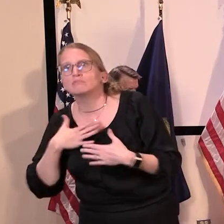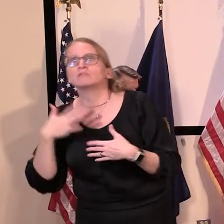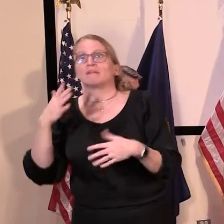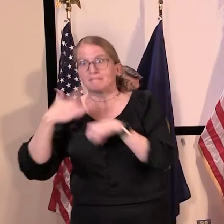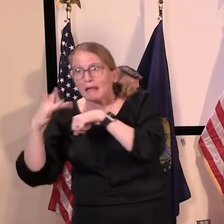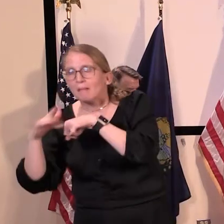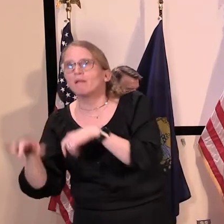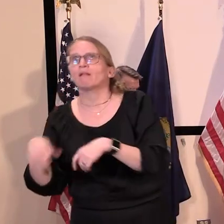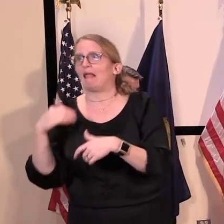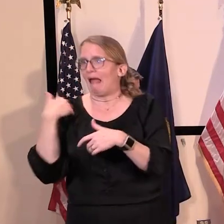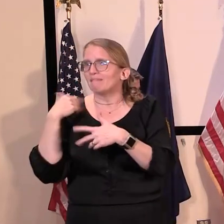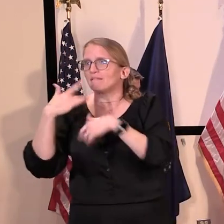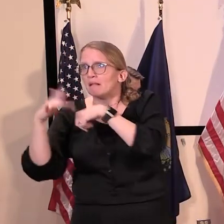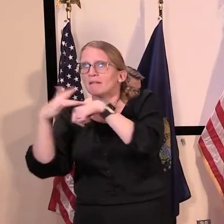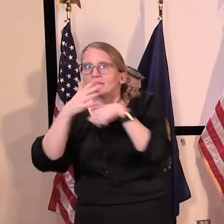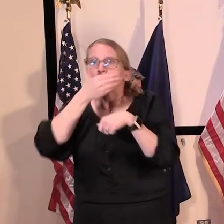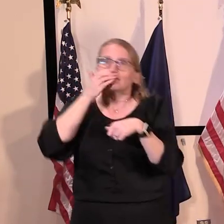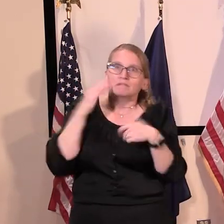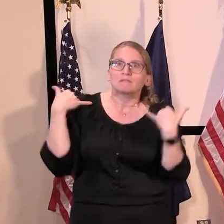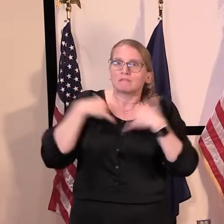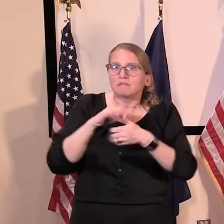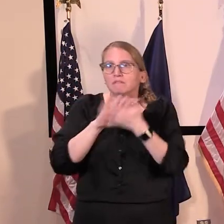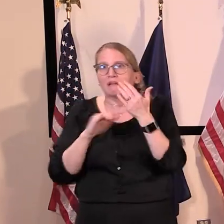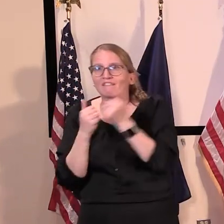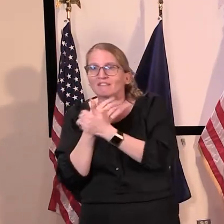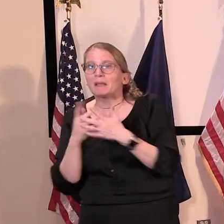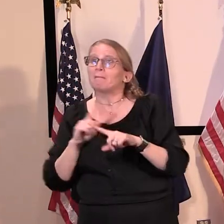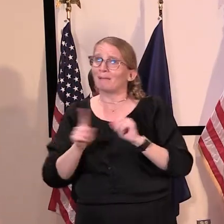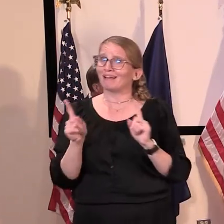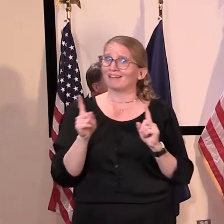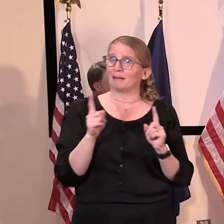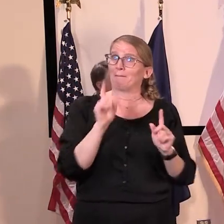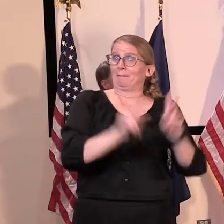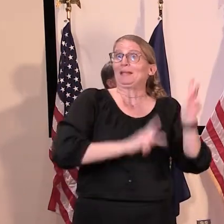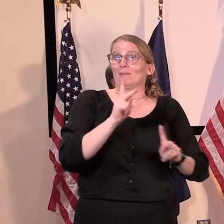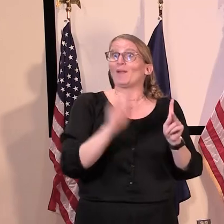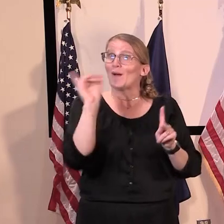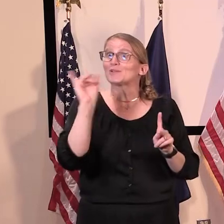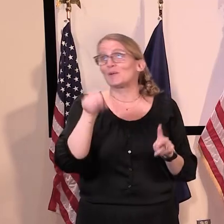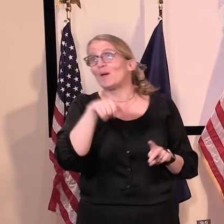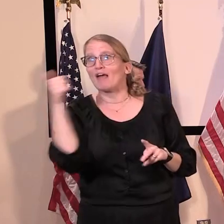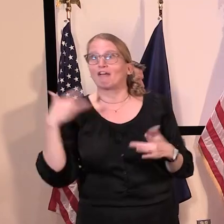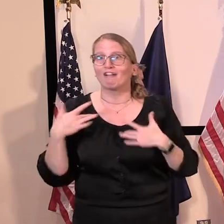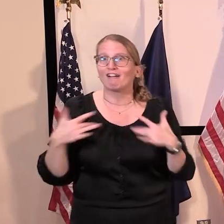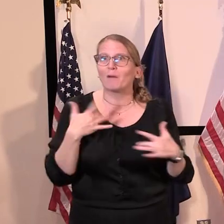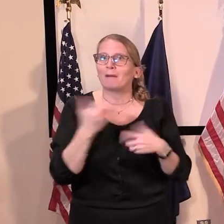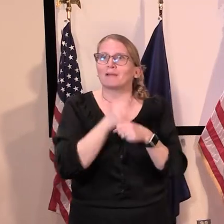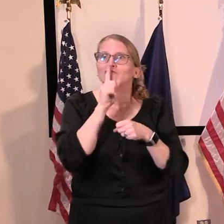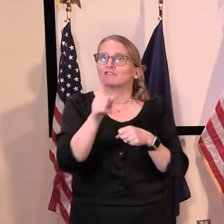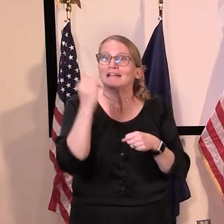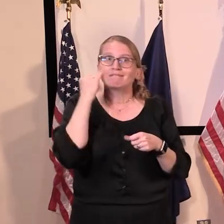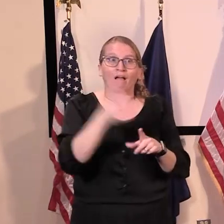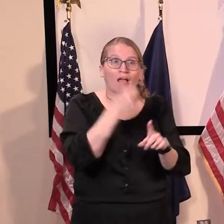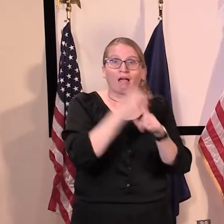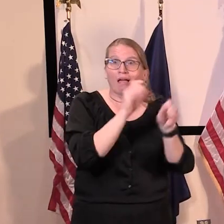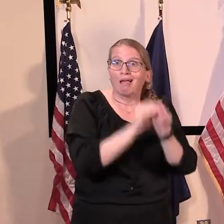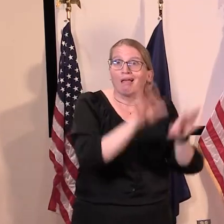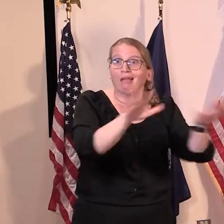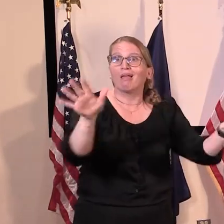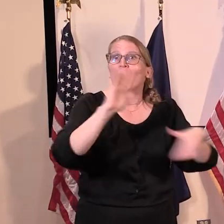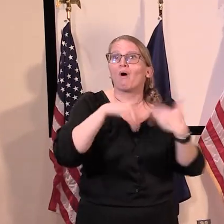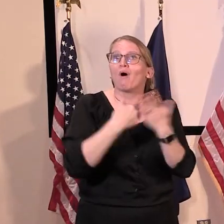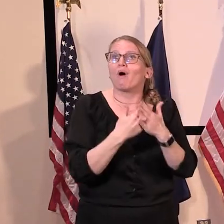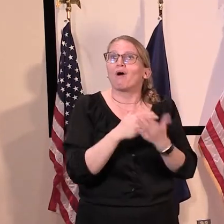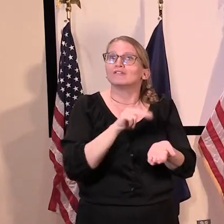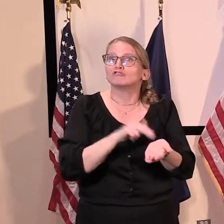about would we need to pull people from other places, and that did not come to be. Um, so my hope is that we're not